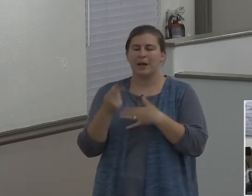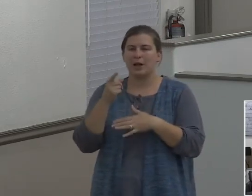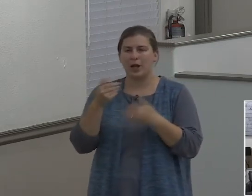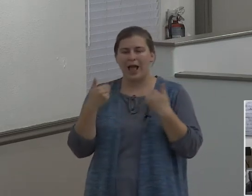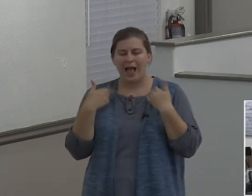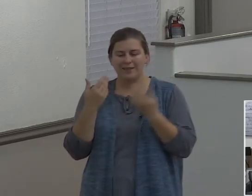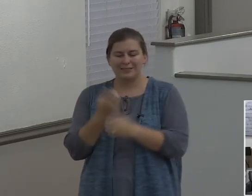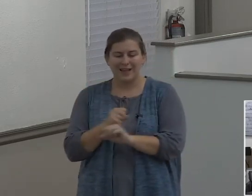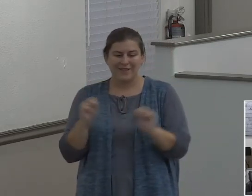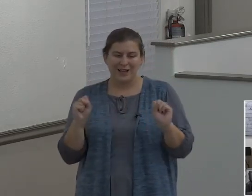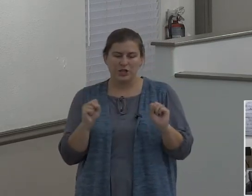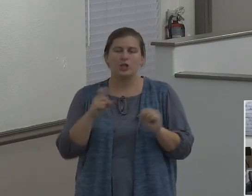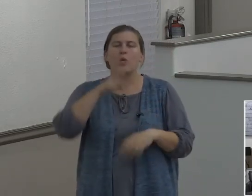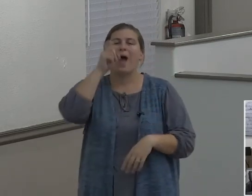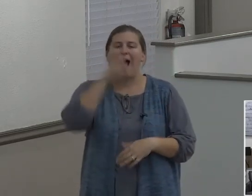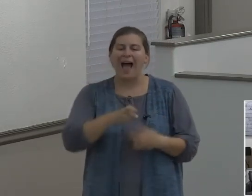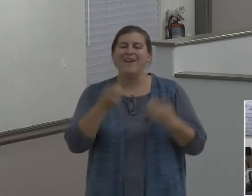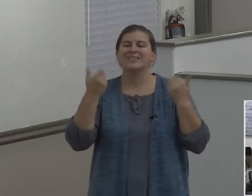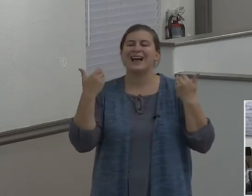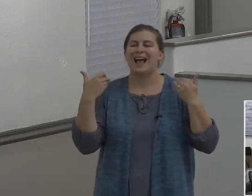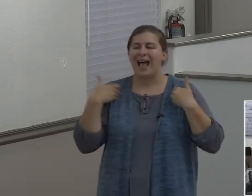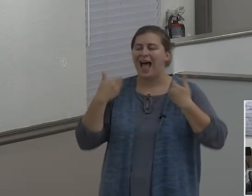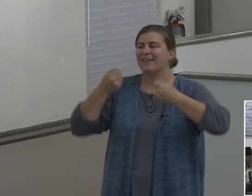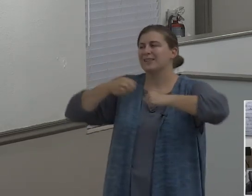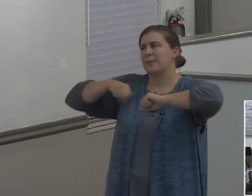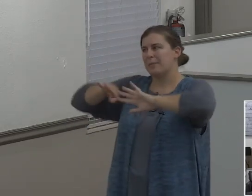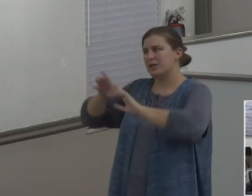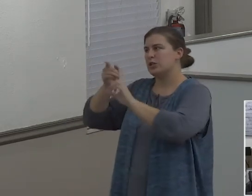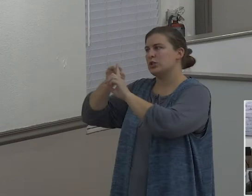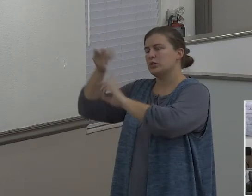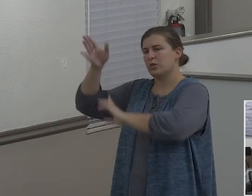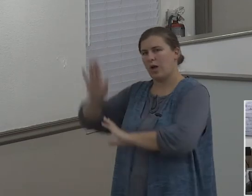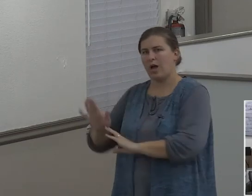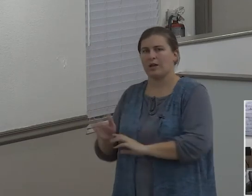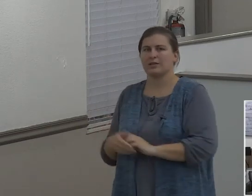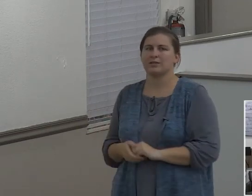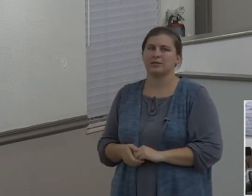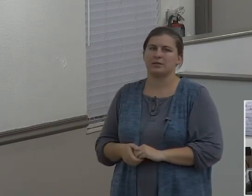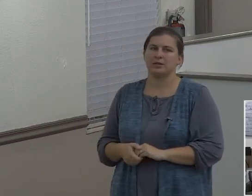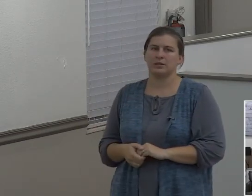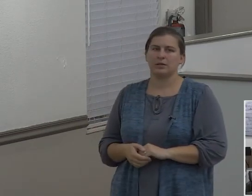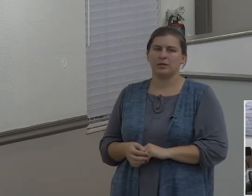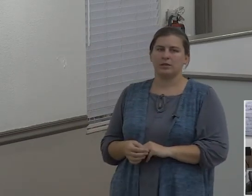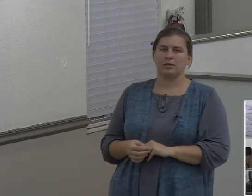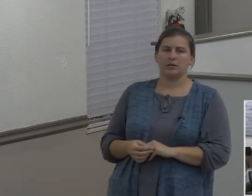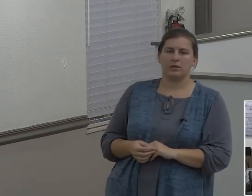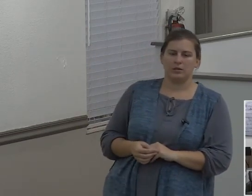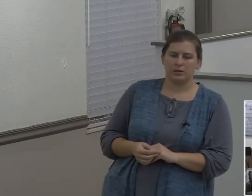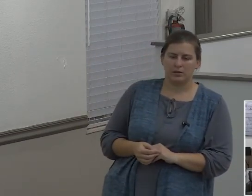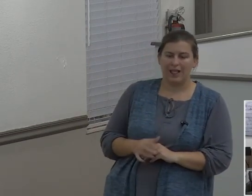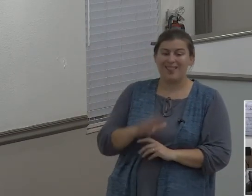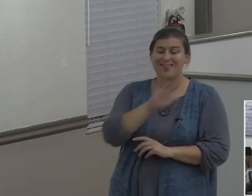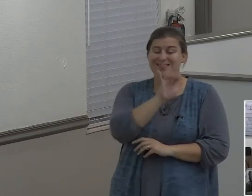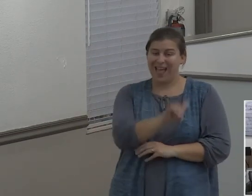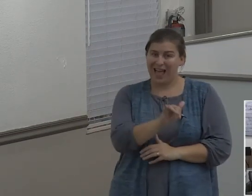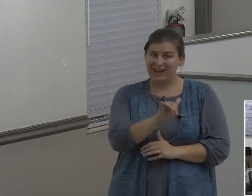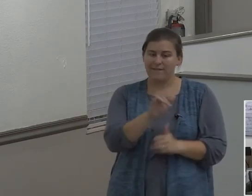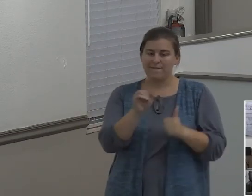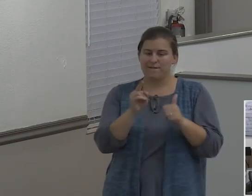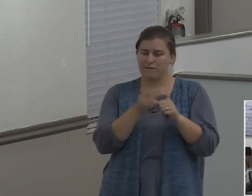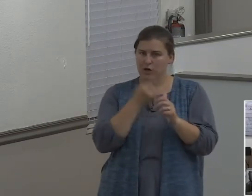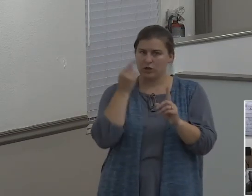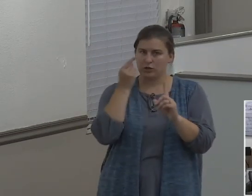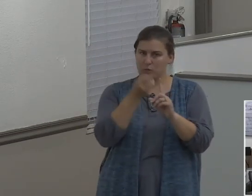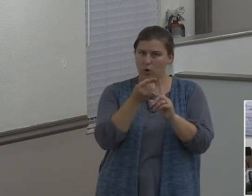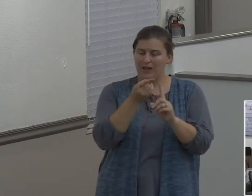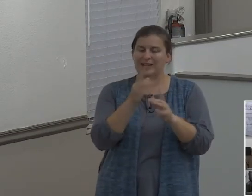to God. He did not subject himself to the will of God. And that laid the groundwork